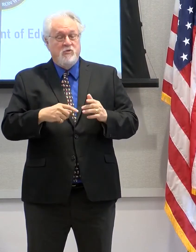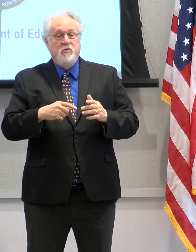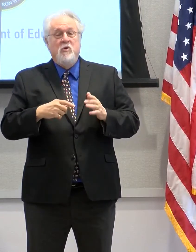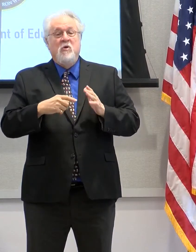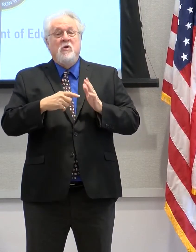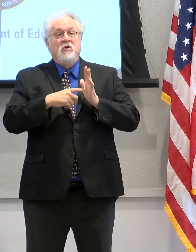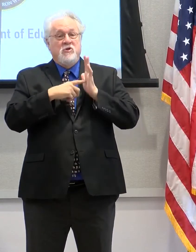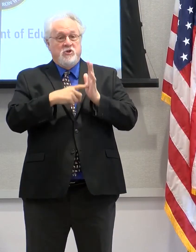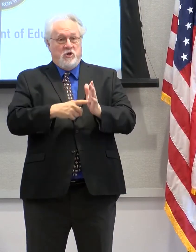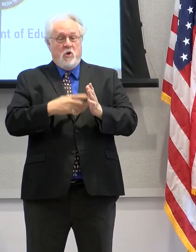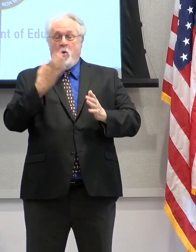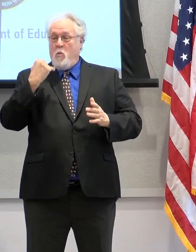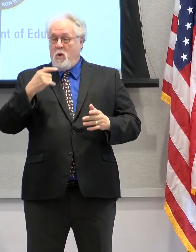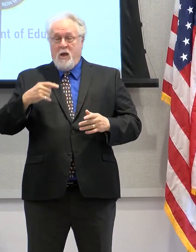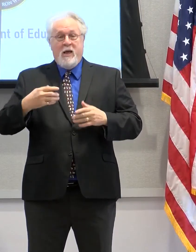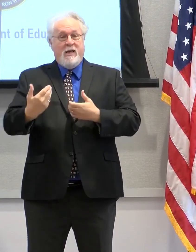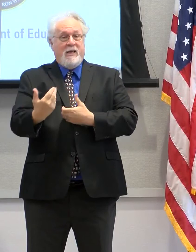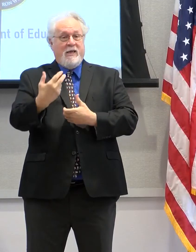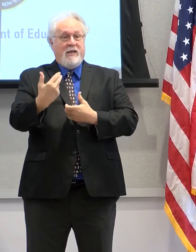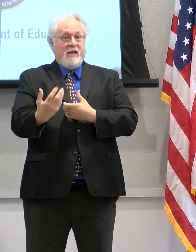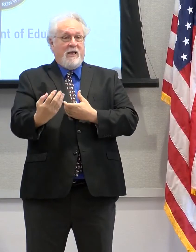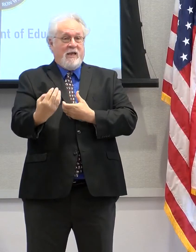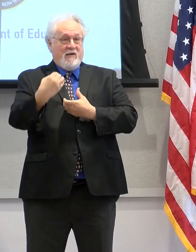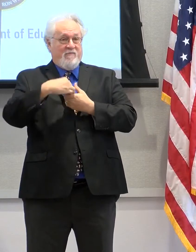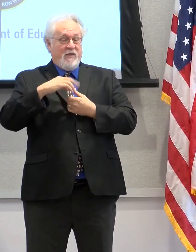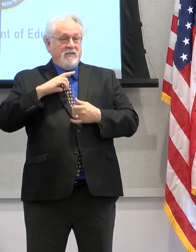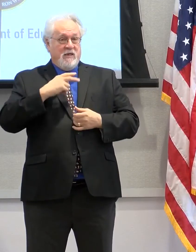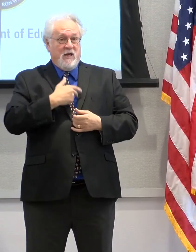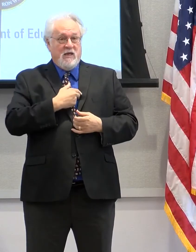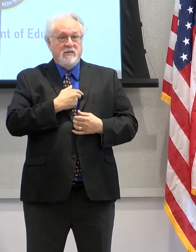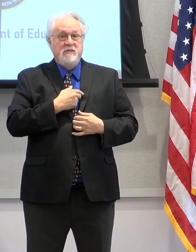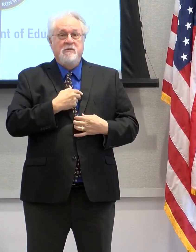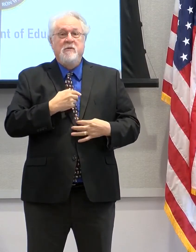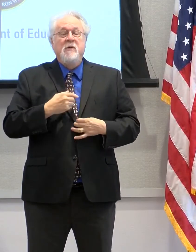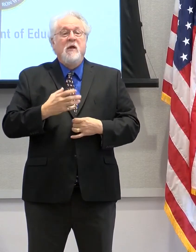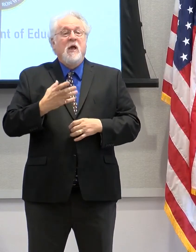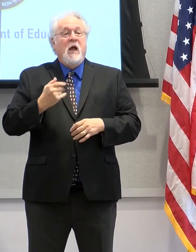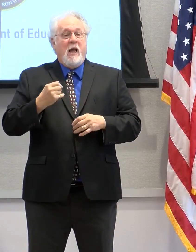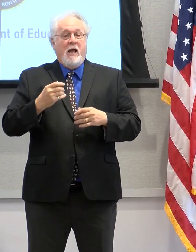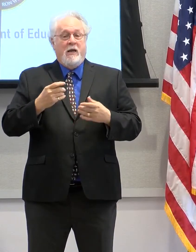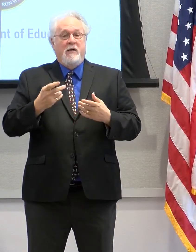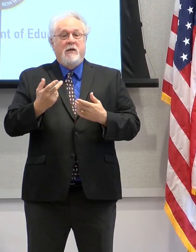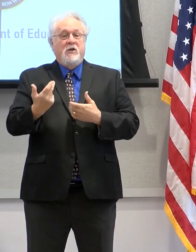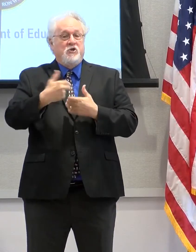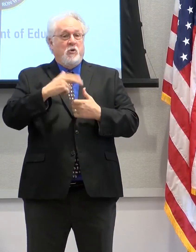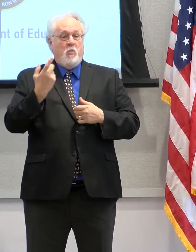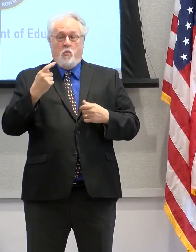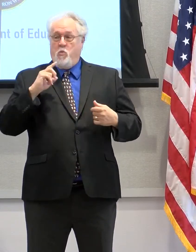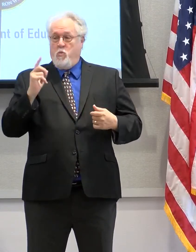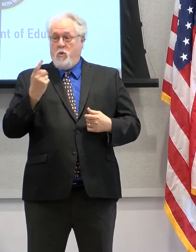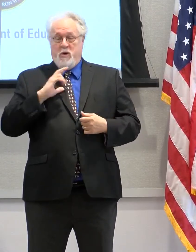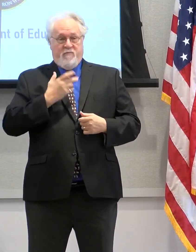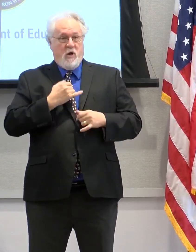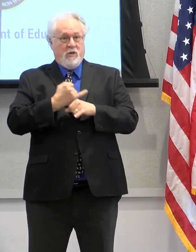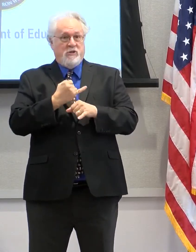why they should invest in us and why they should invest in us and why they should go to one of our institutions. So thank you.